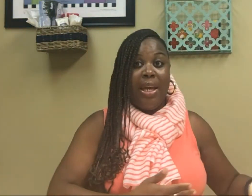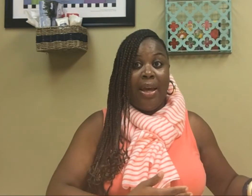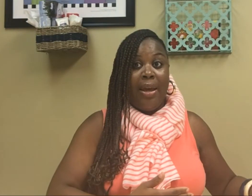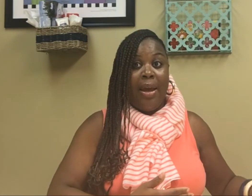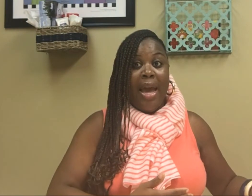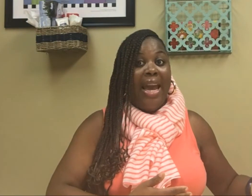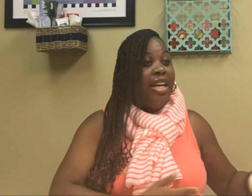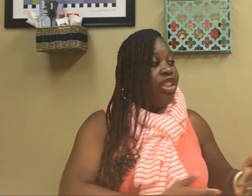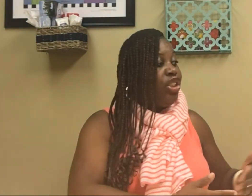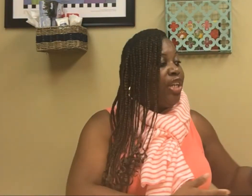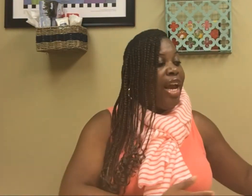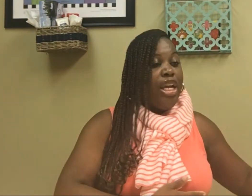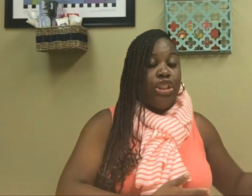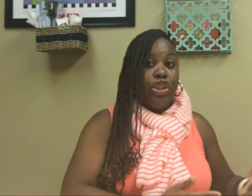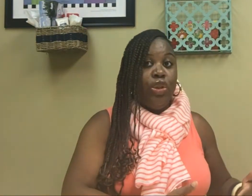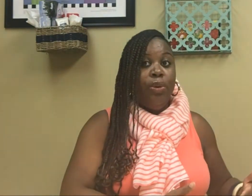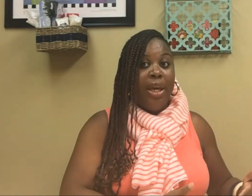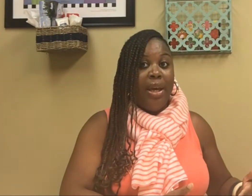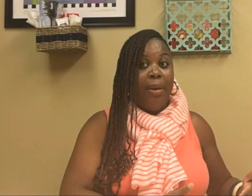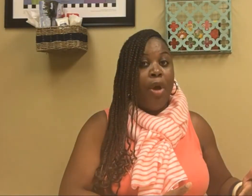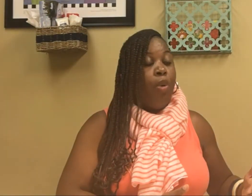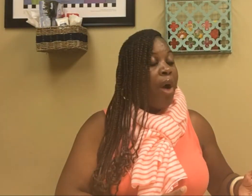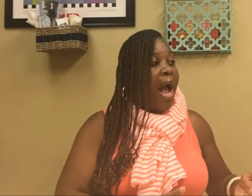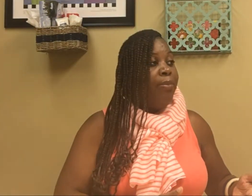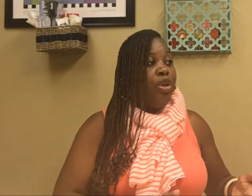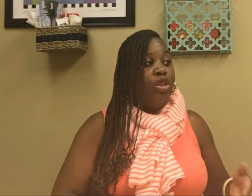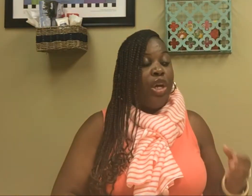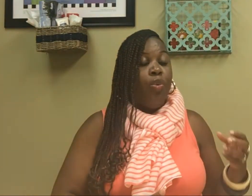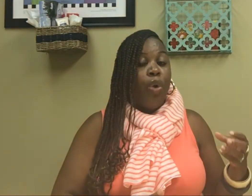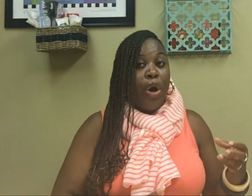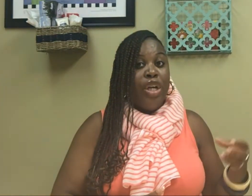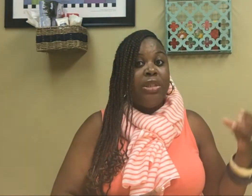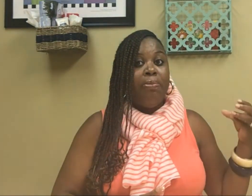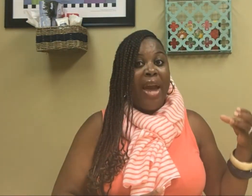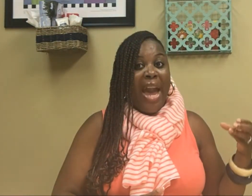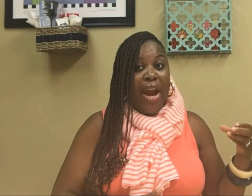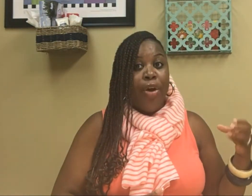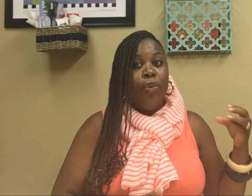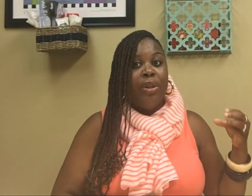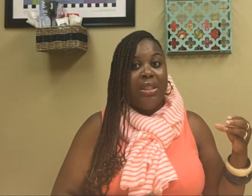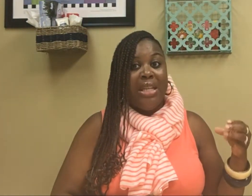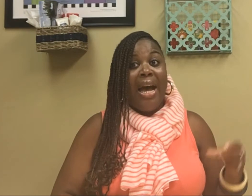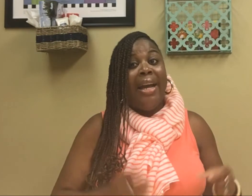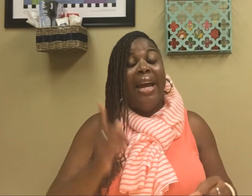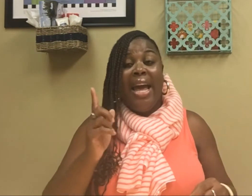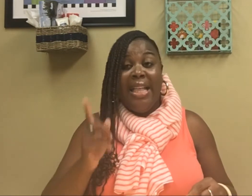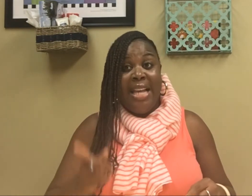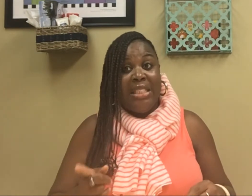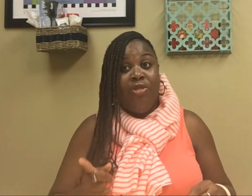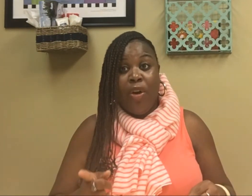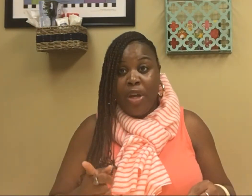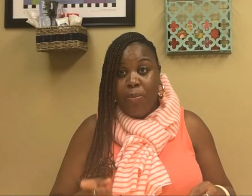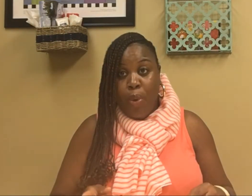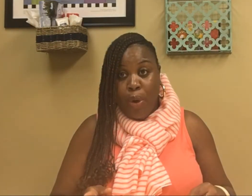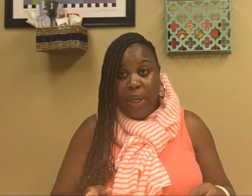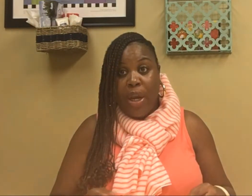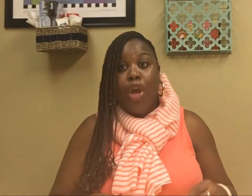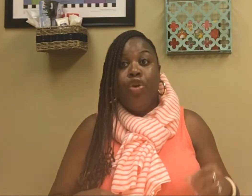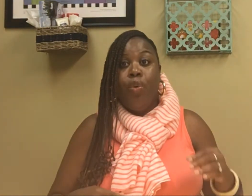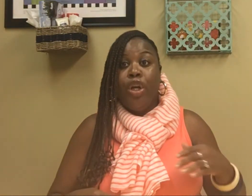an exchange to him where I'm using words paired with the sign. And that's very important. You want